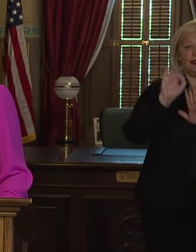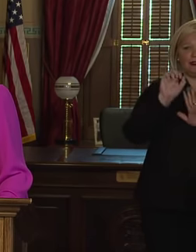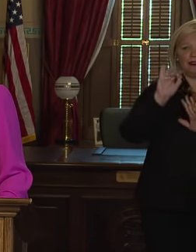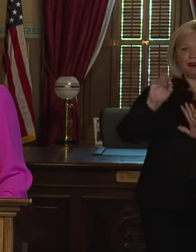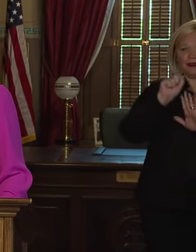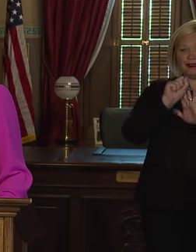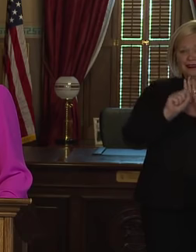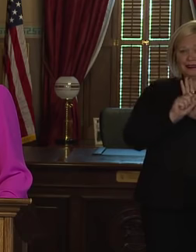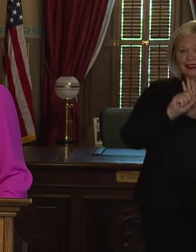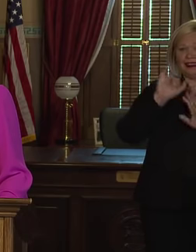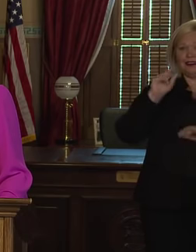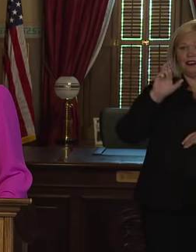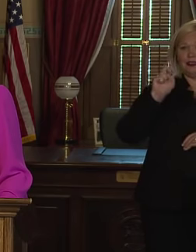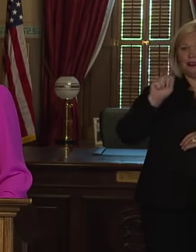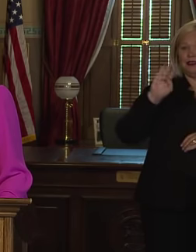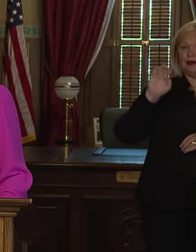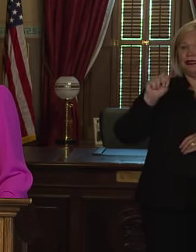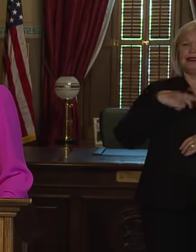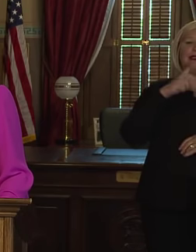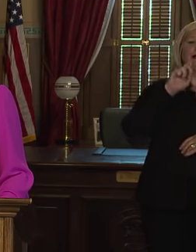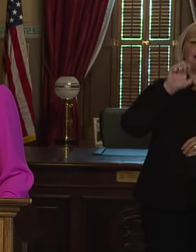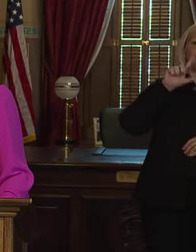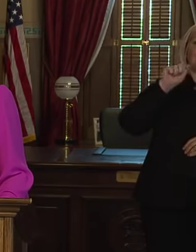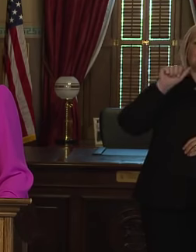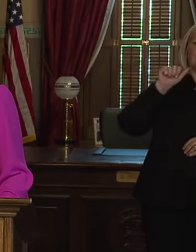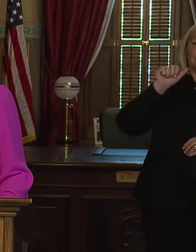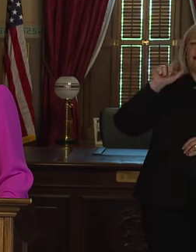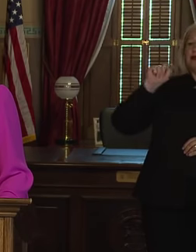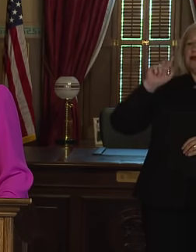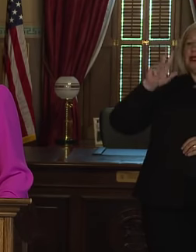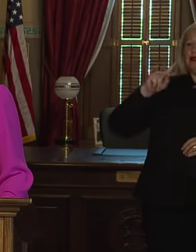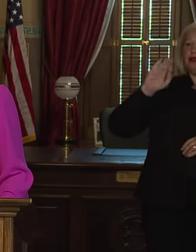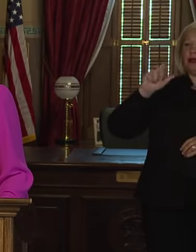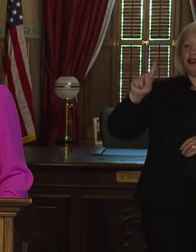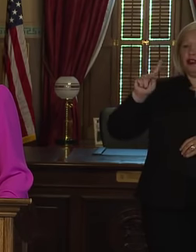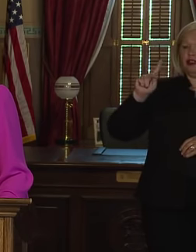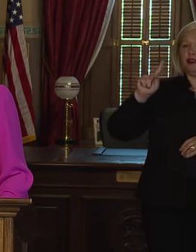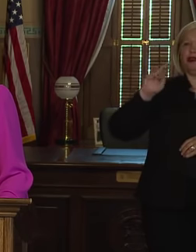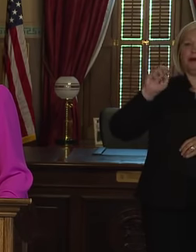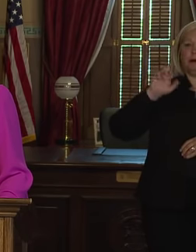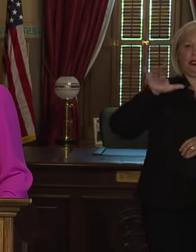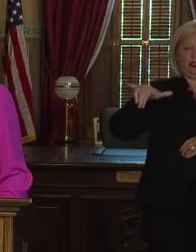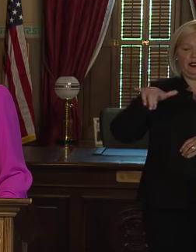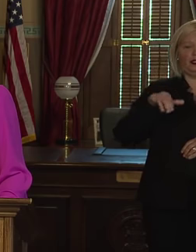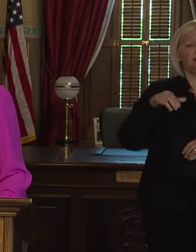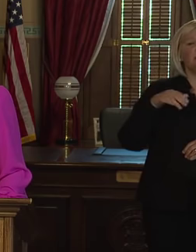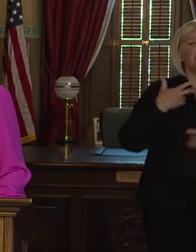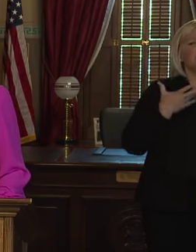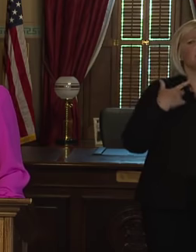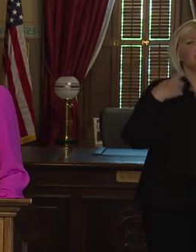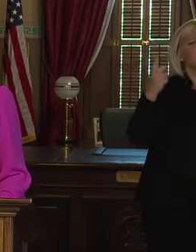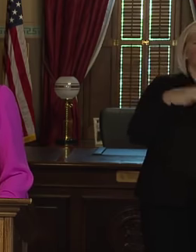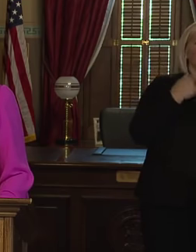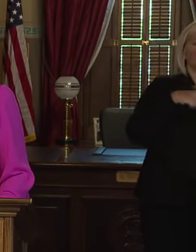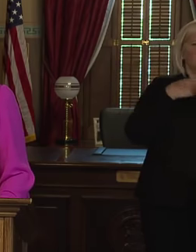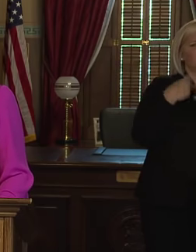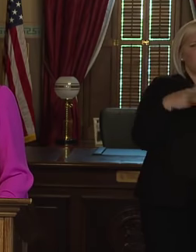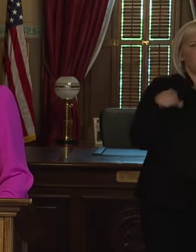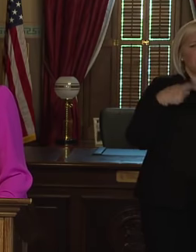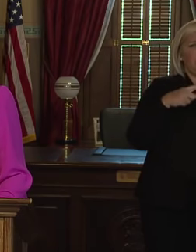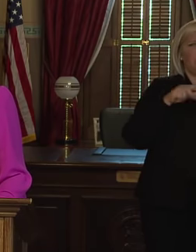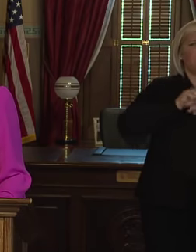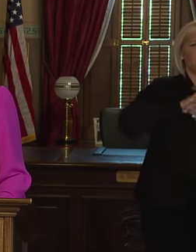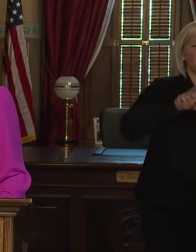Delta Township Clerk Mary Clark. I want to start with an update on our response to the COVID-19 pandemic.